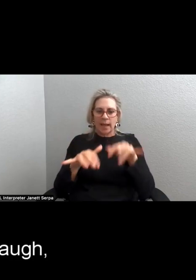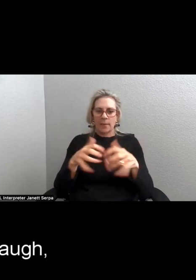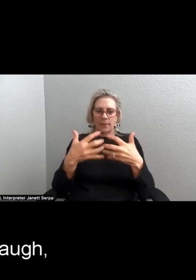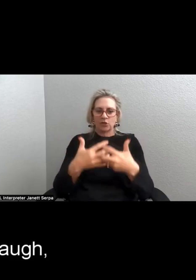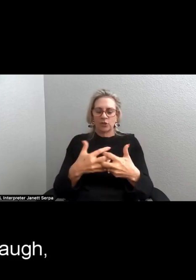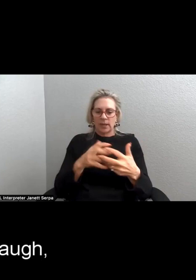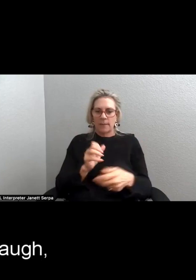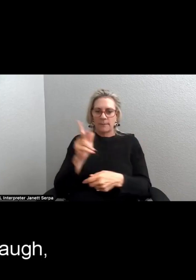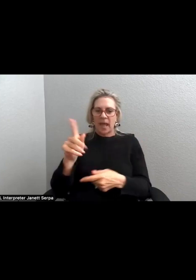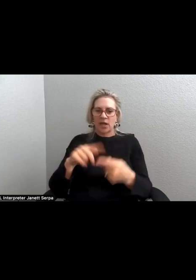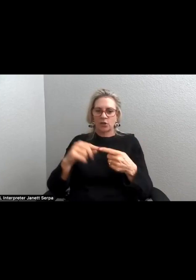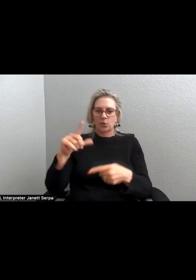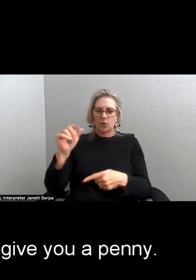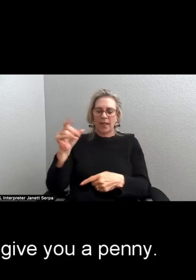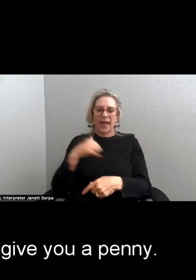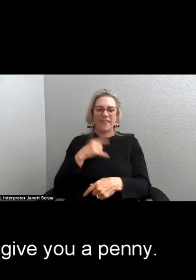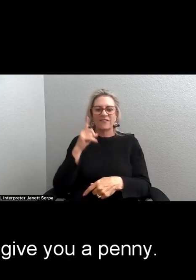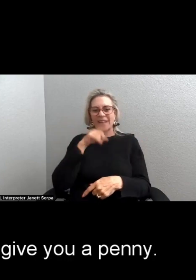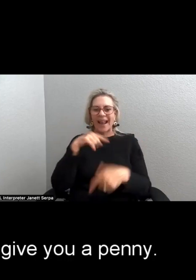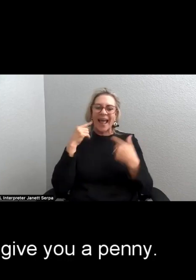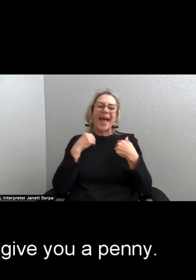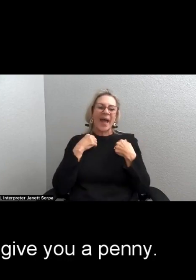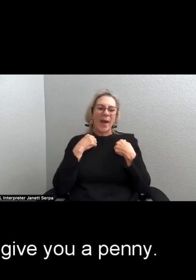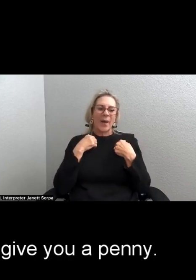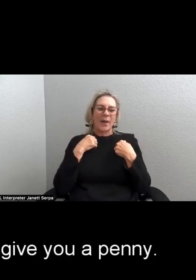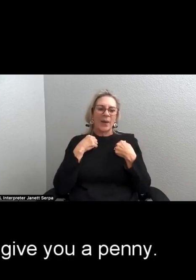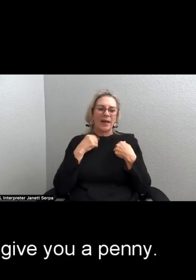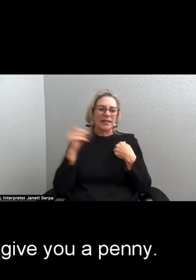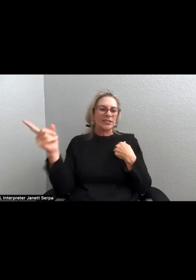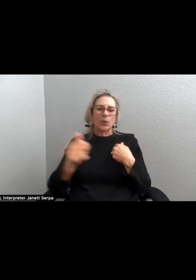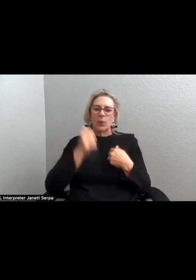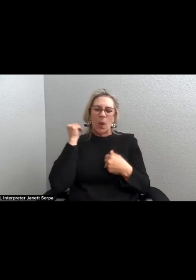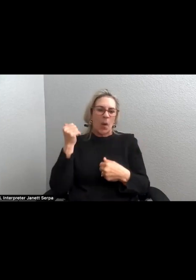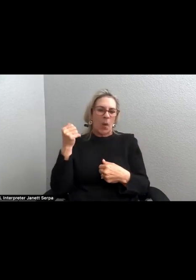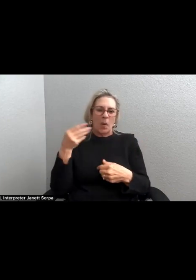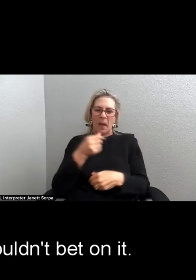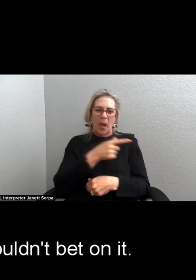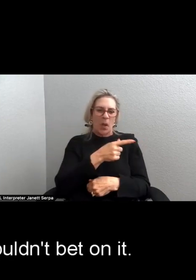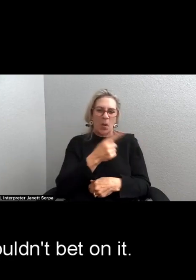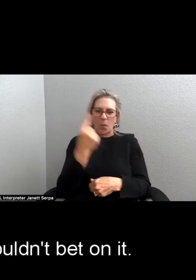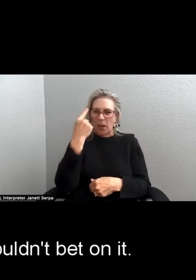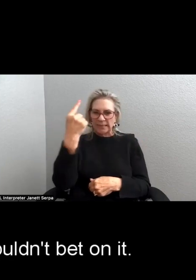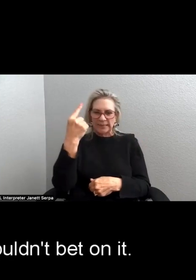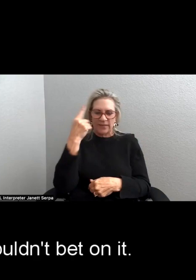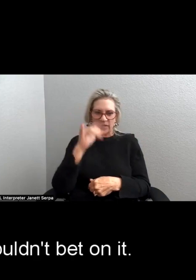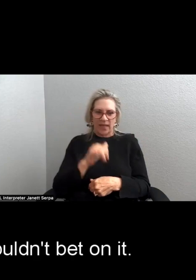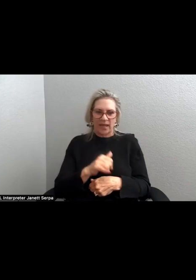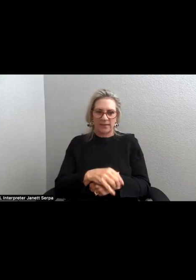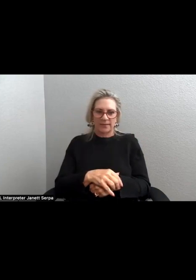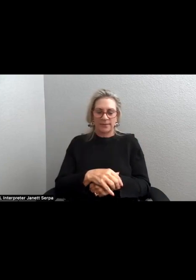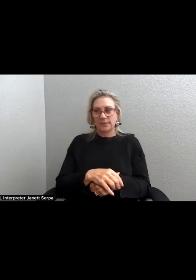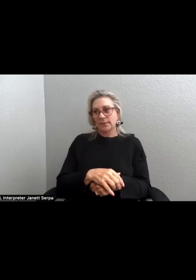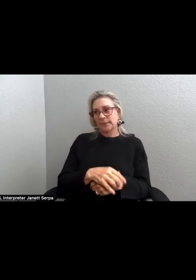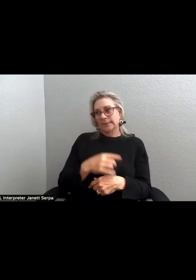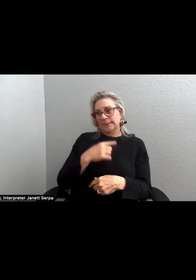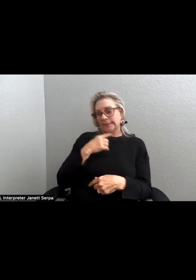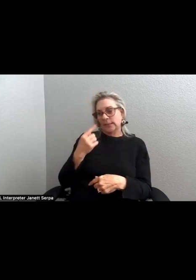I fake laugh and say she won't give you a penny. You say you wouldn't bet on it.